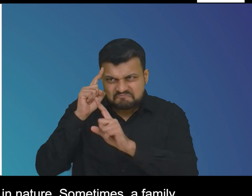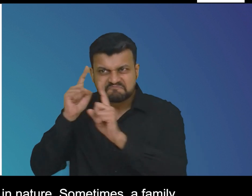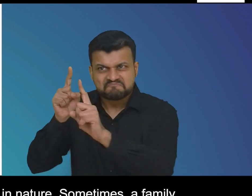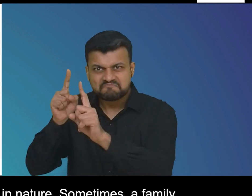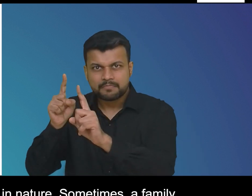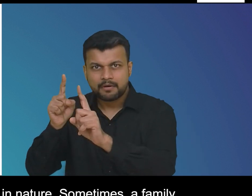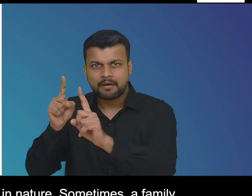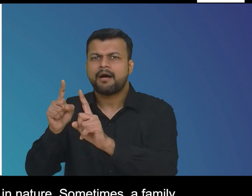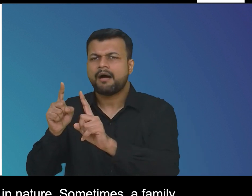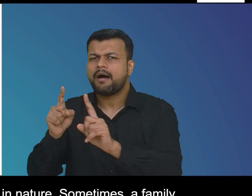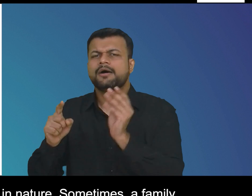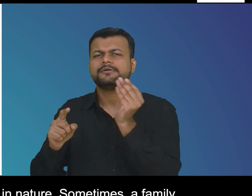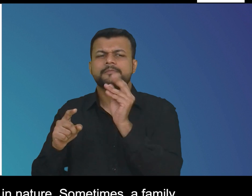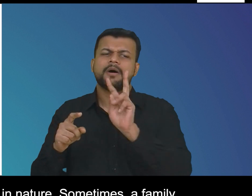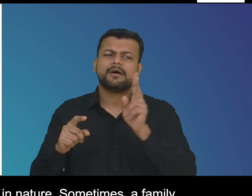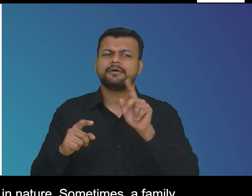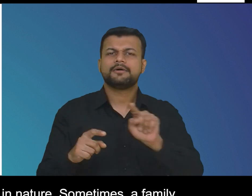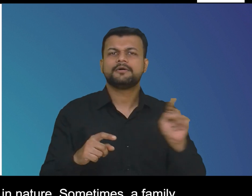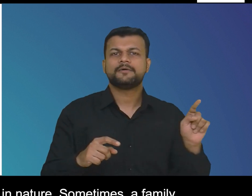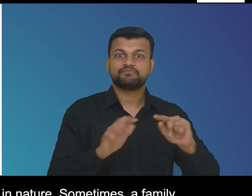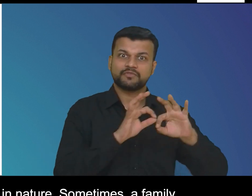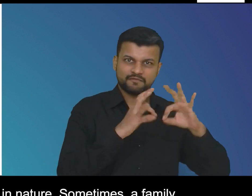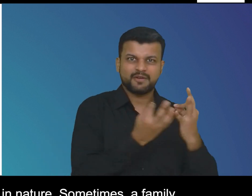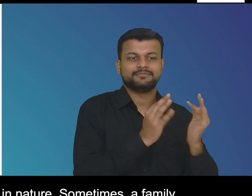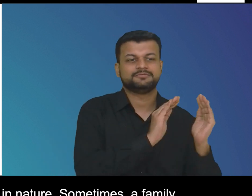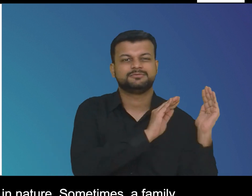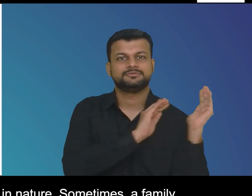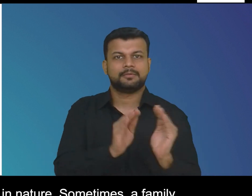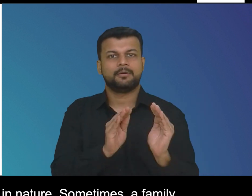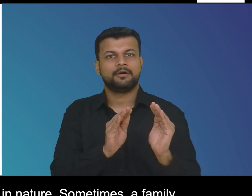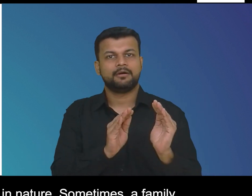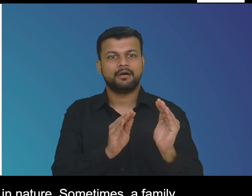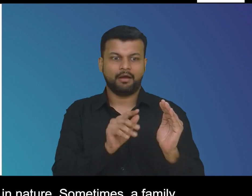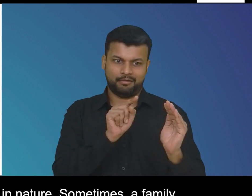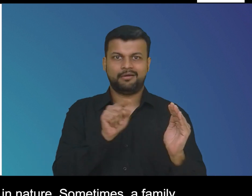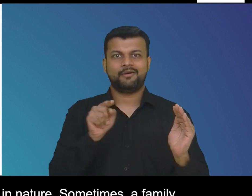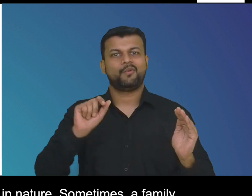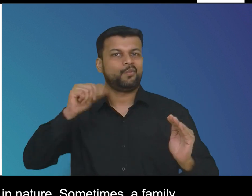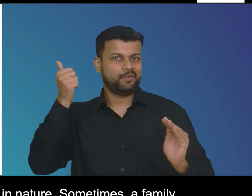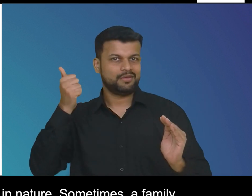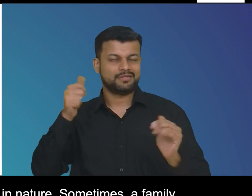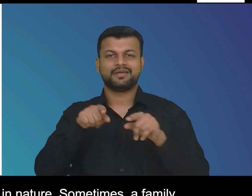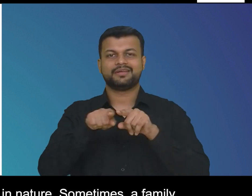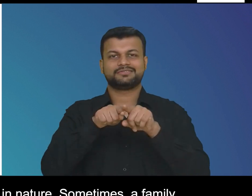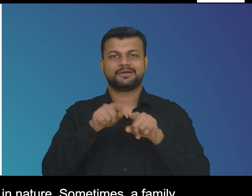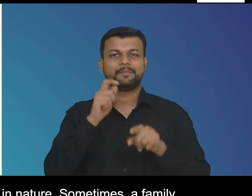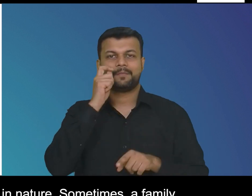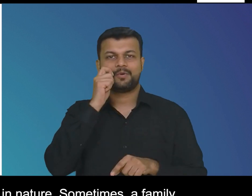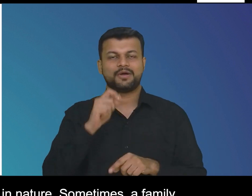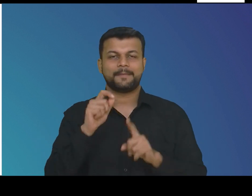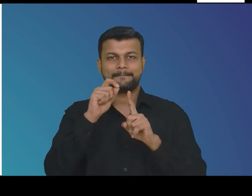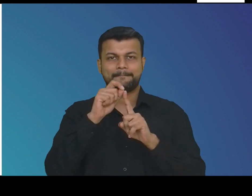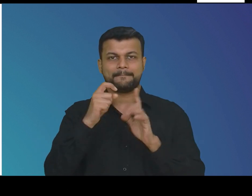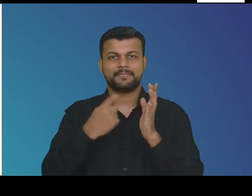goals are not always individual in nature sometimes a family aligns their goals to match the athletes and that